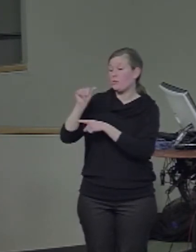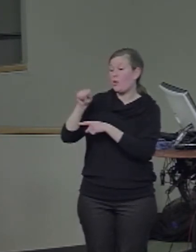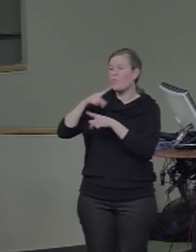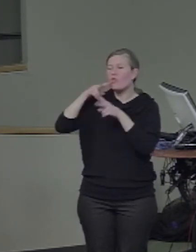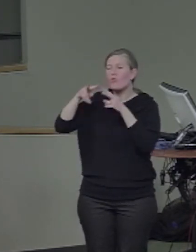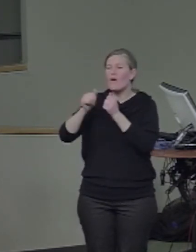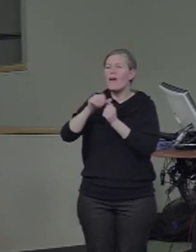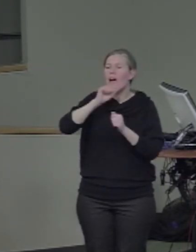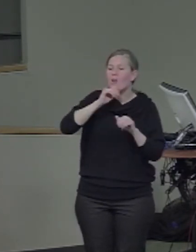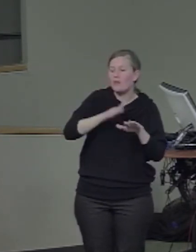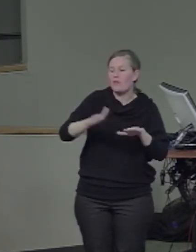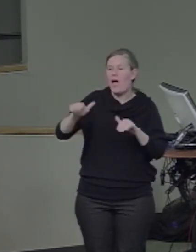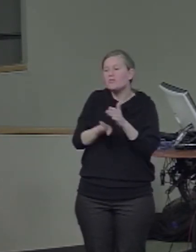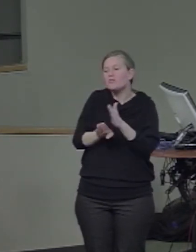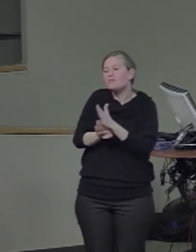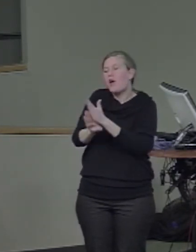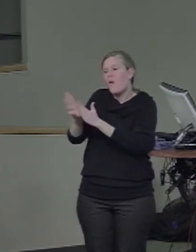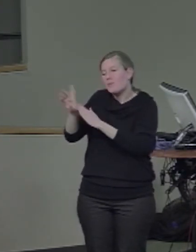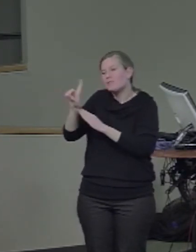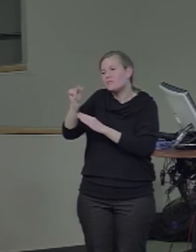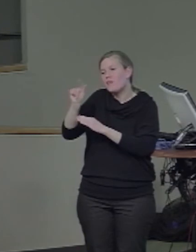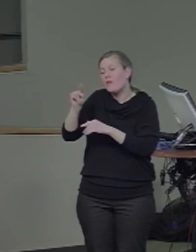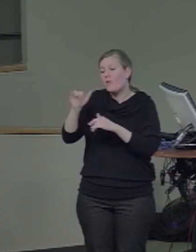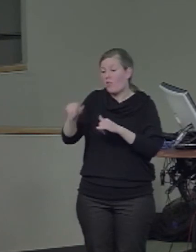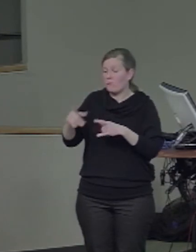in the lateralization of faces.